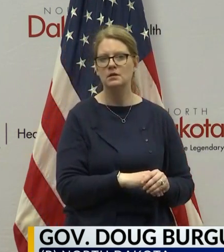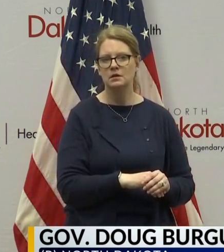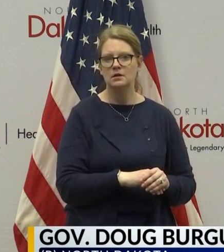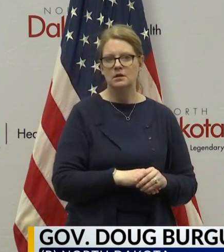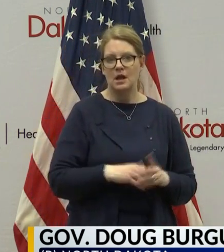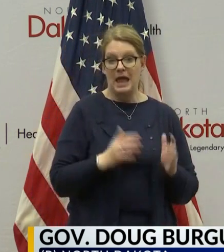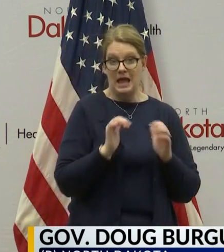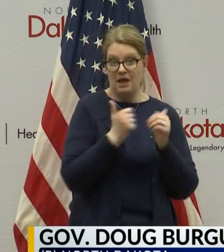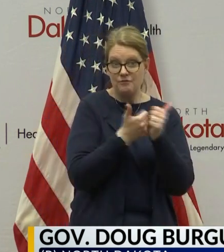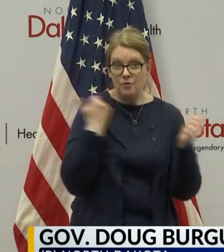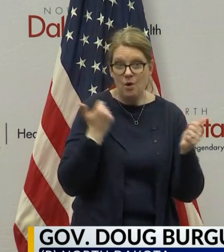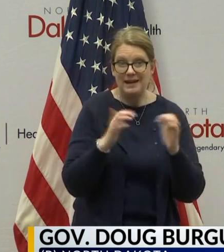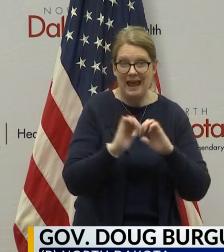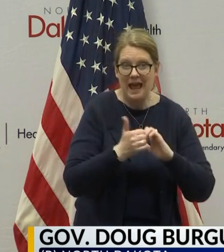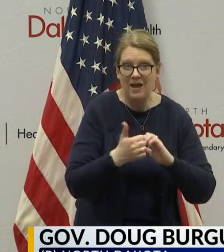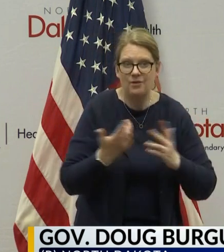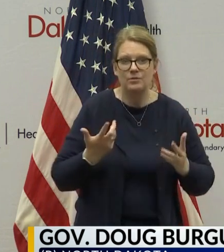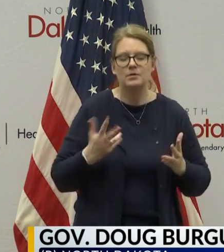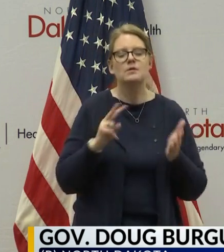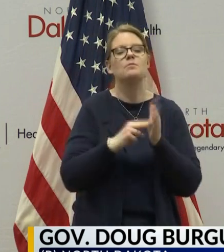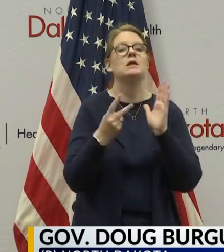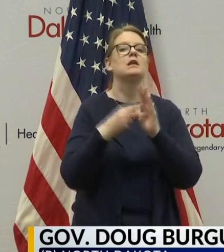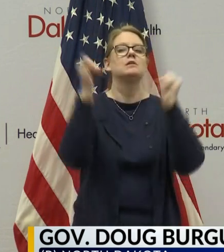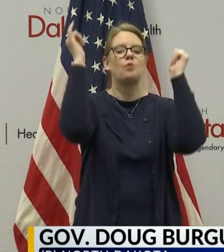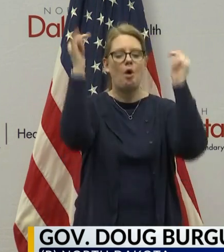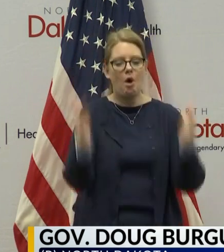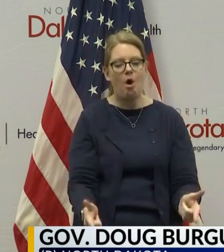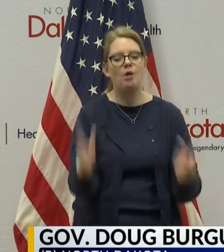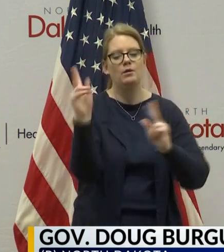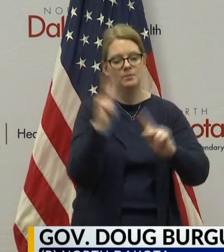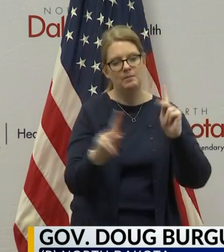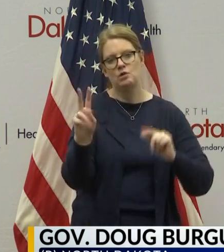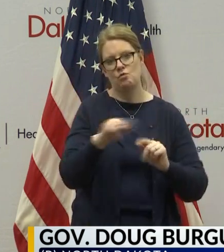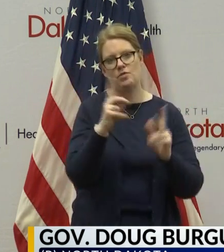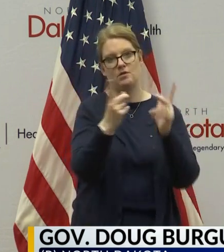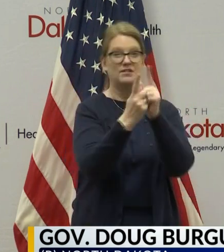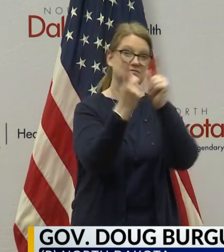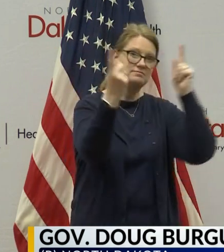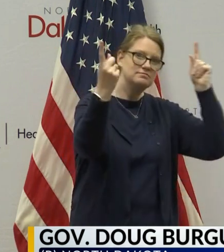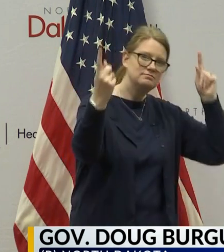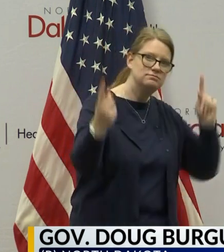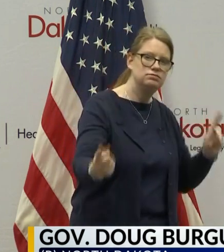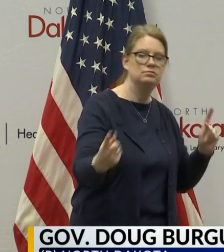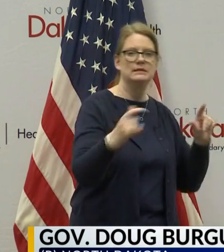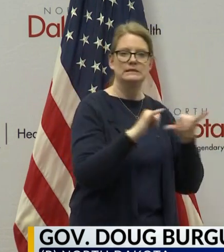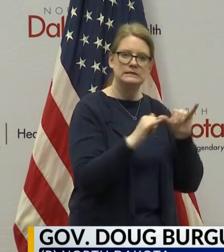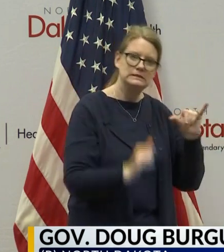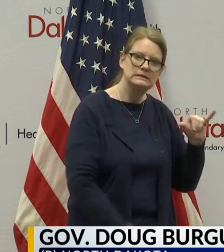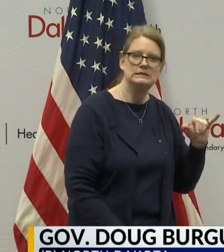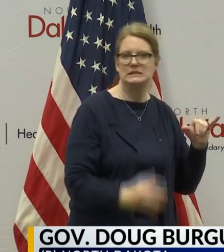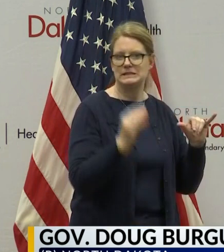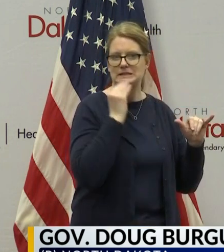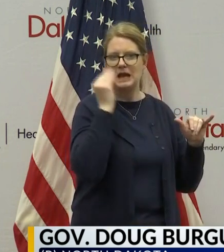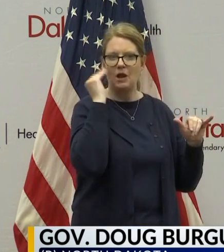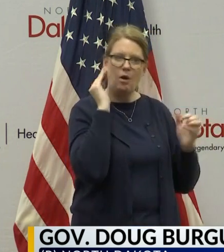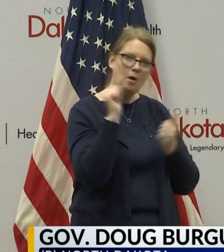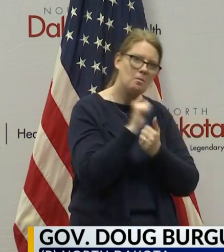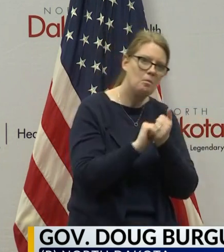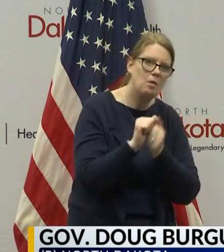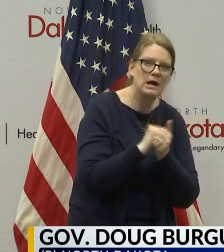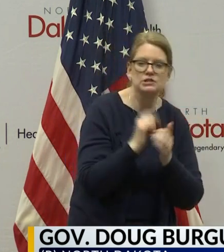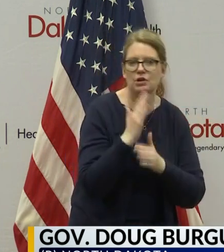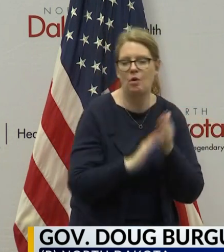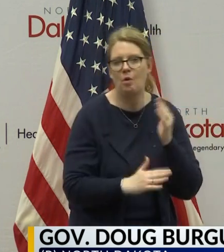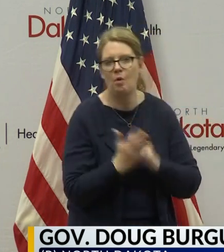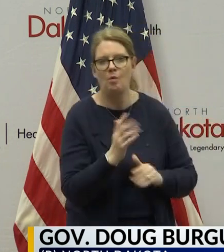way we stay away from that is everybody in North Dakota, following the guidance, following the orders with compliance, uh, that we've given about staying